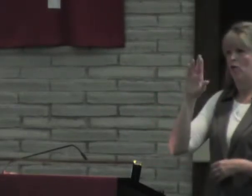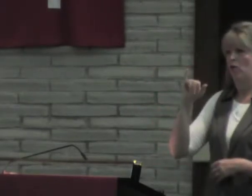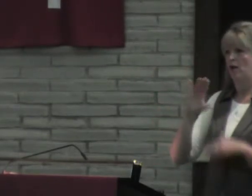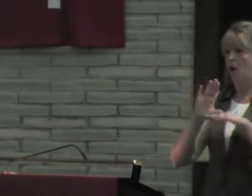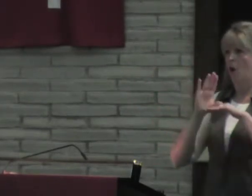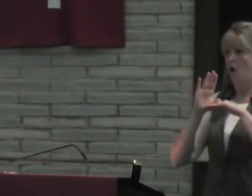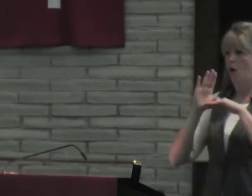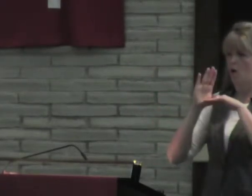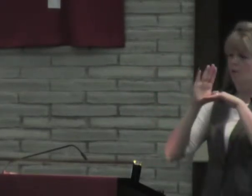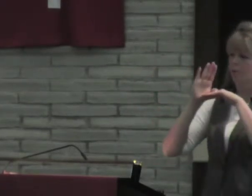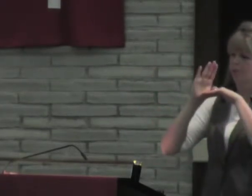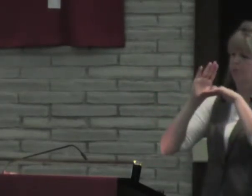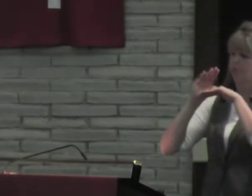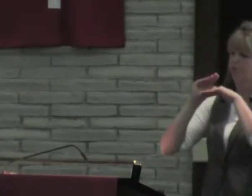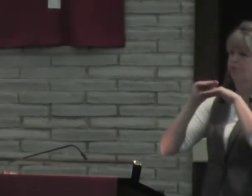his spiritual battery is low.